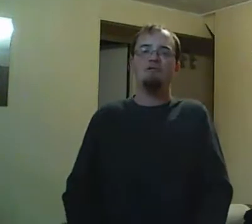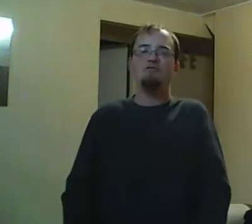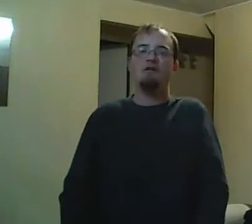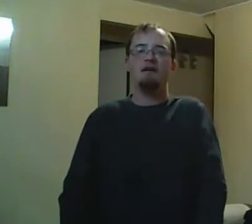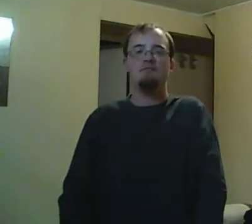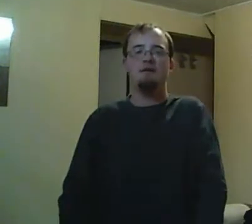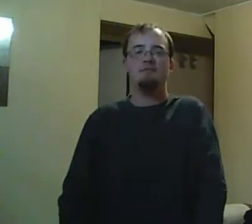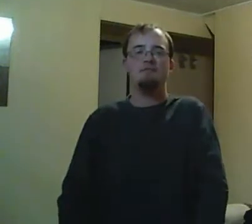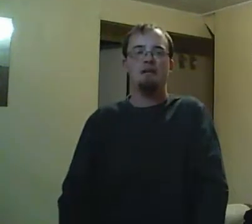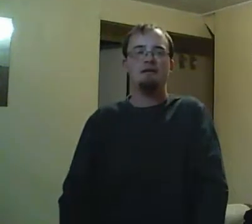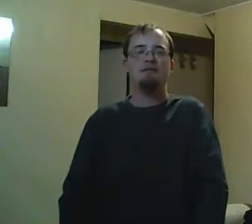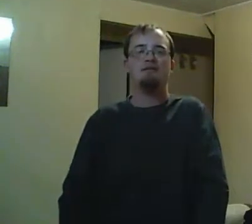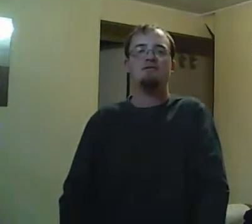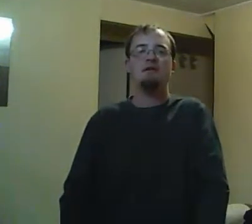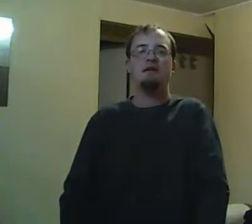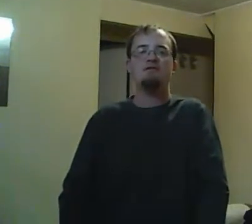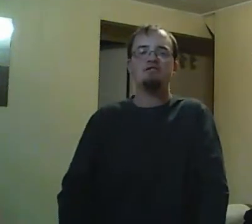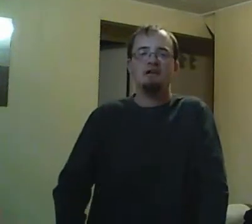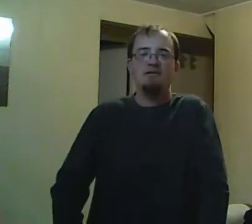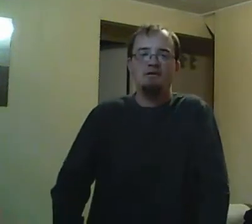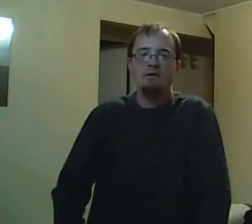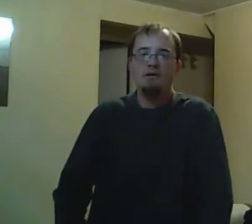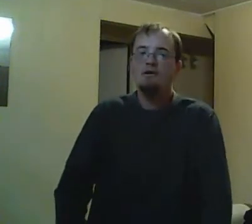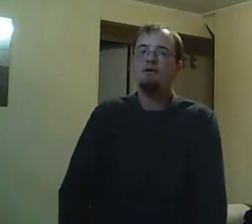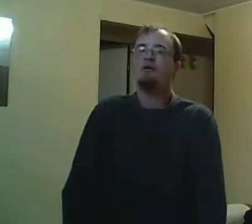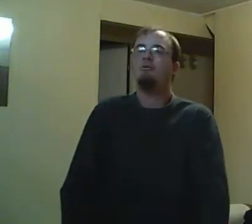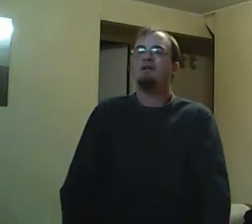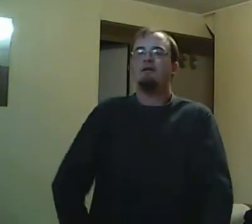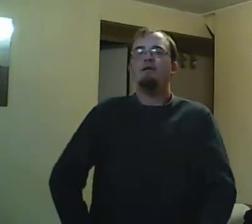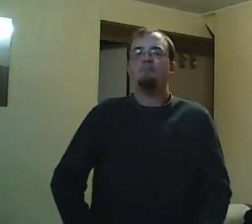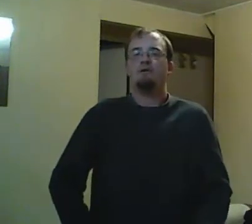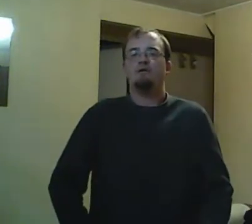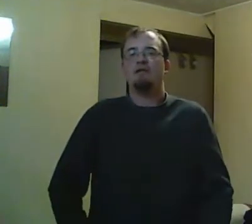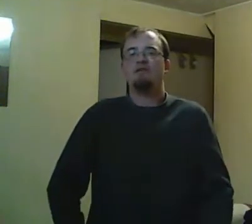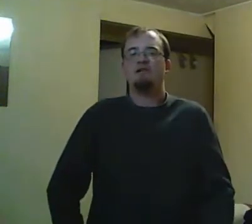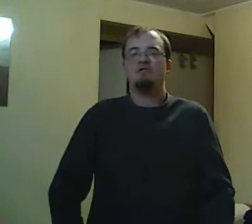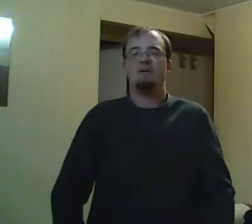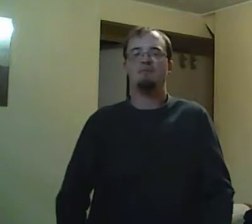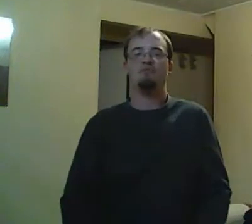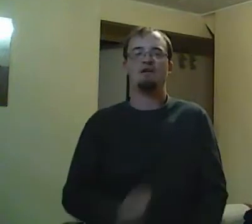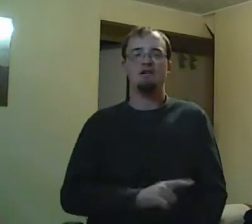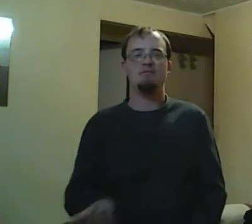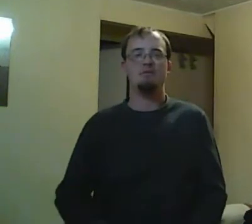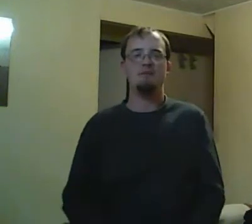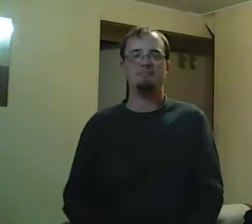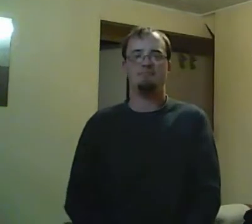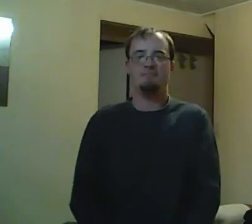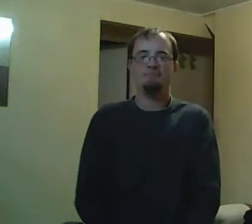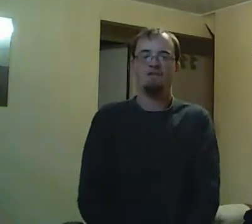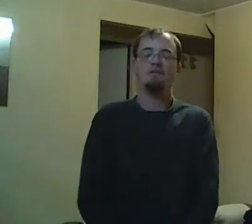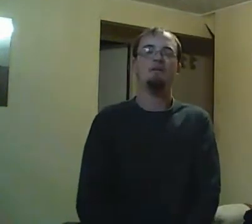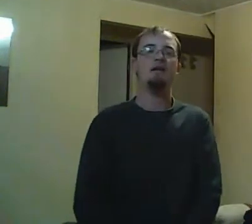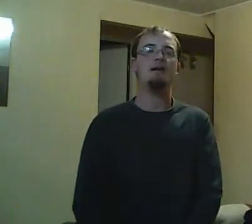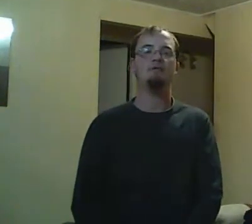up and walking towards Emma. Unfortunately, they beat Rick into submission. Emma basically saves